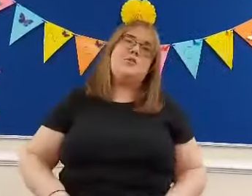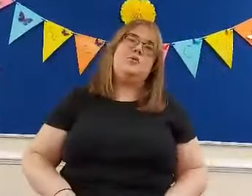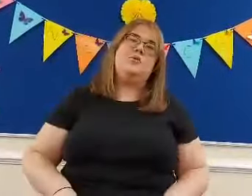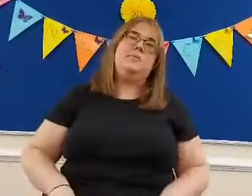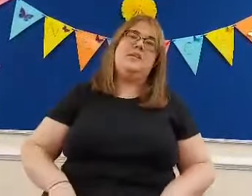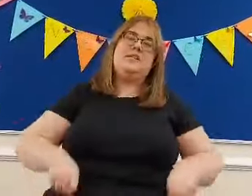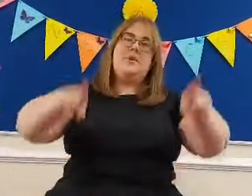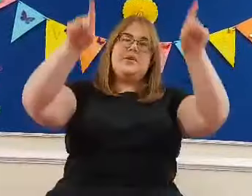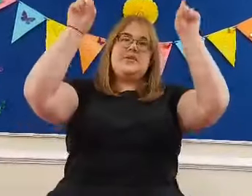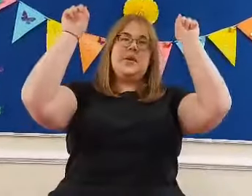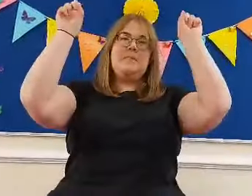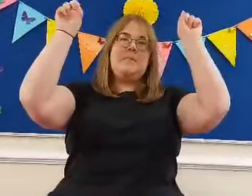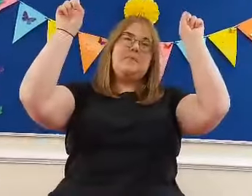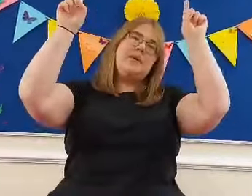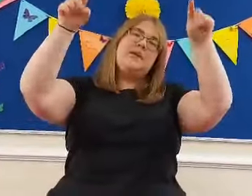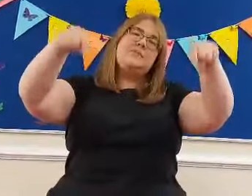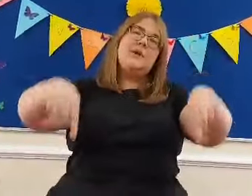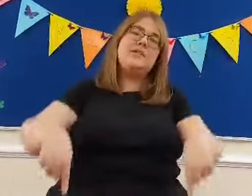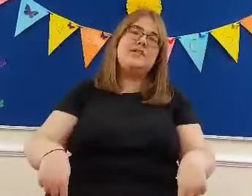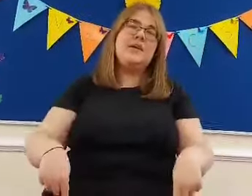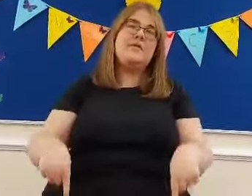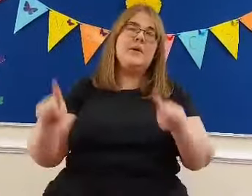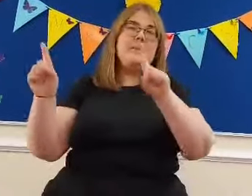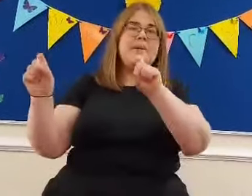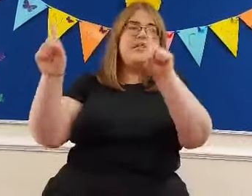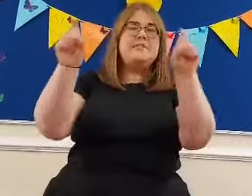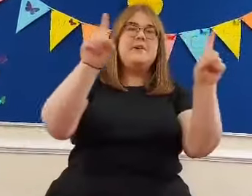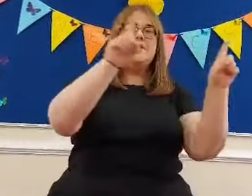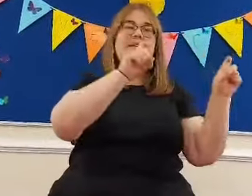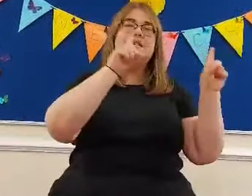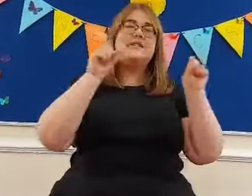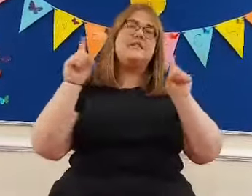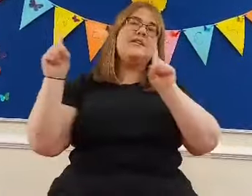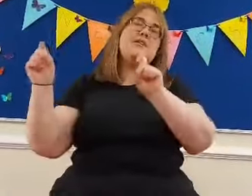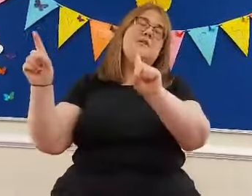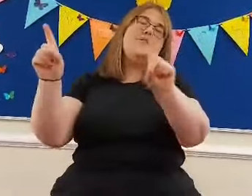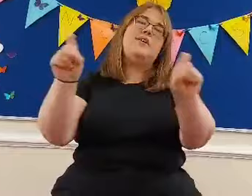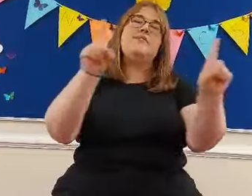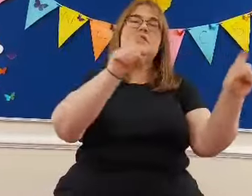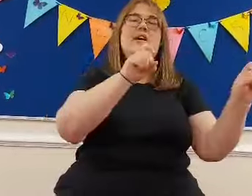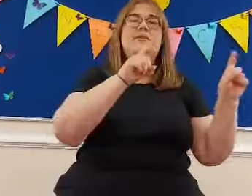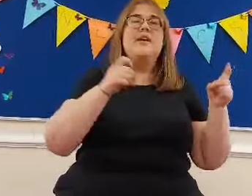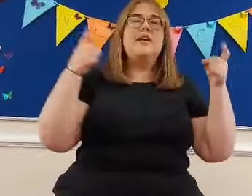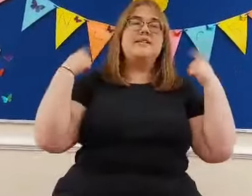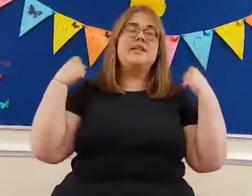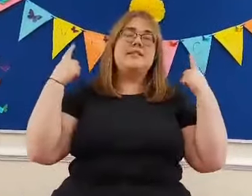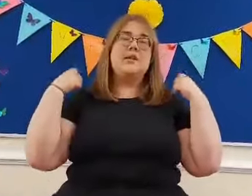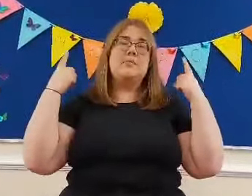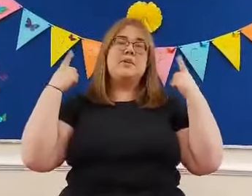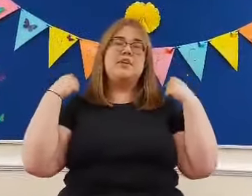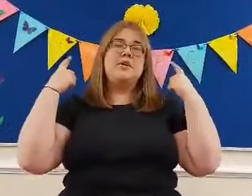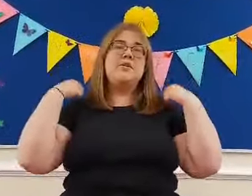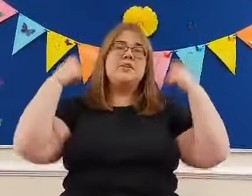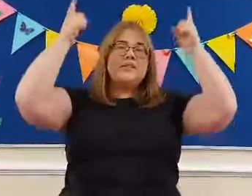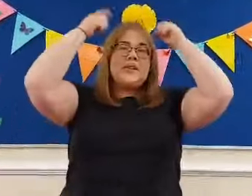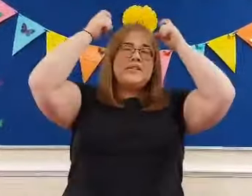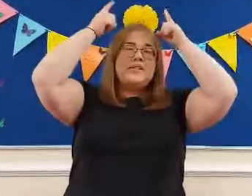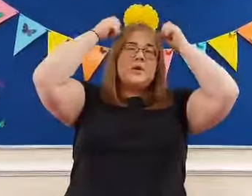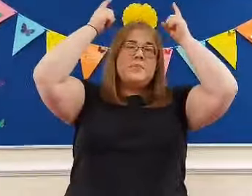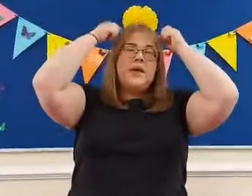Toe Peter Pointer's up, Peter Pointer's down, Peter Pointer's dancing all around the town He's dancing on my shoulders, he's dancing on my